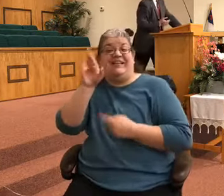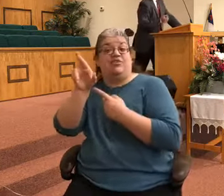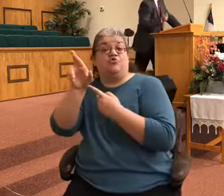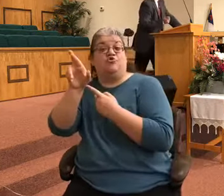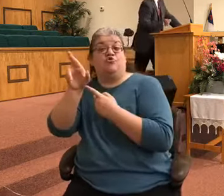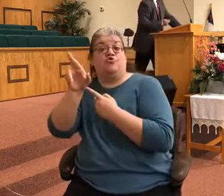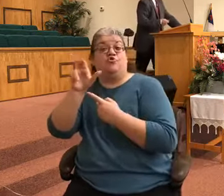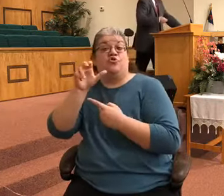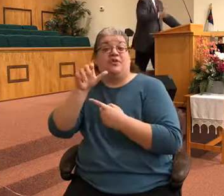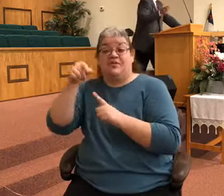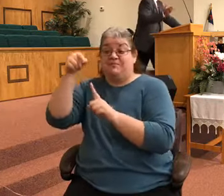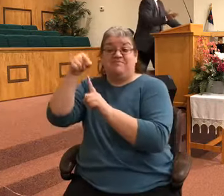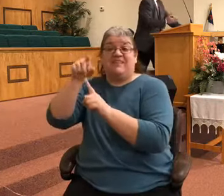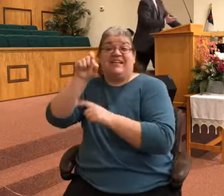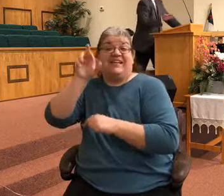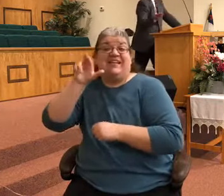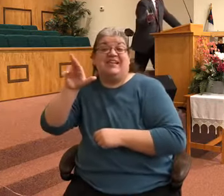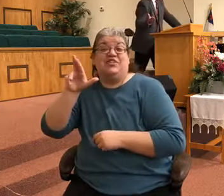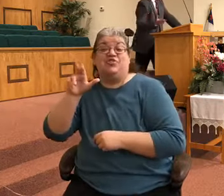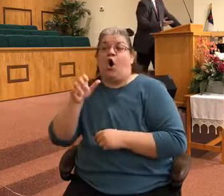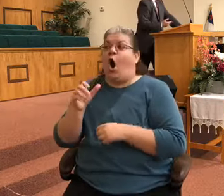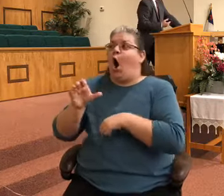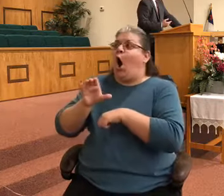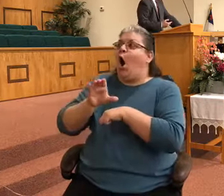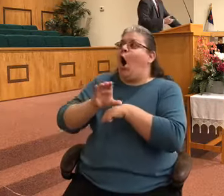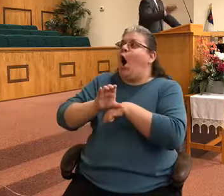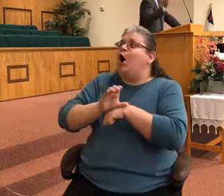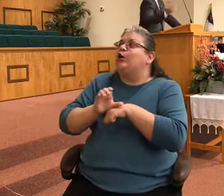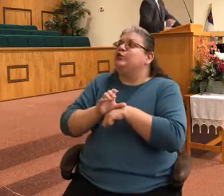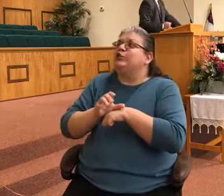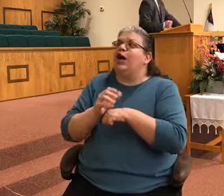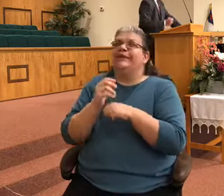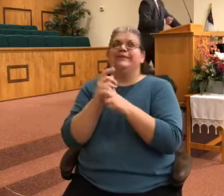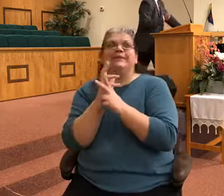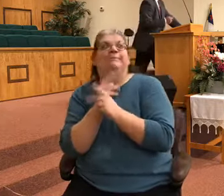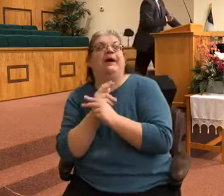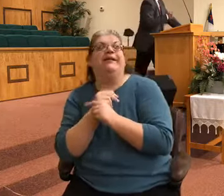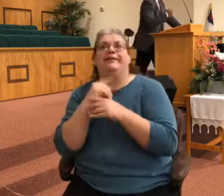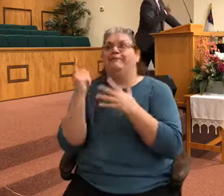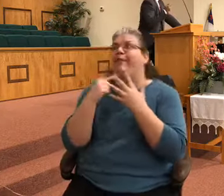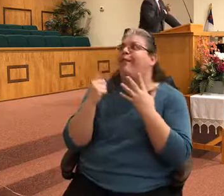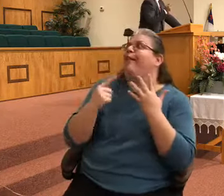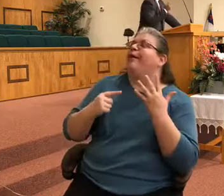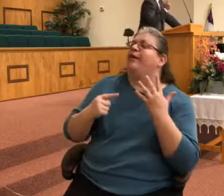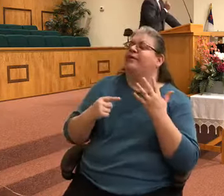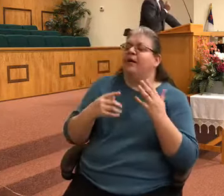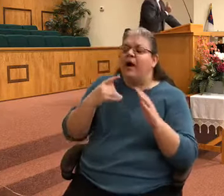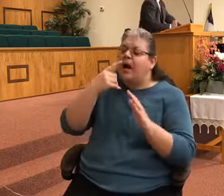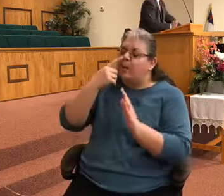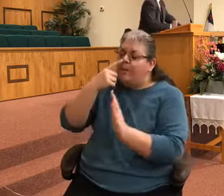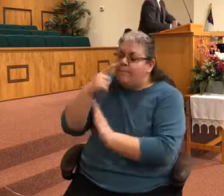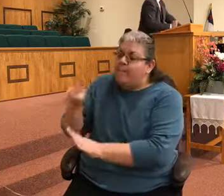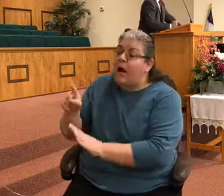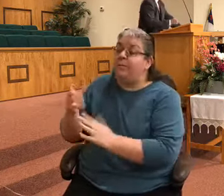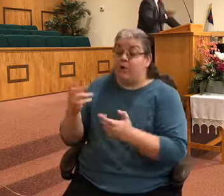chocolate and bunnies and all of that. I don't mind that stuff. But Easter, if we want to celebrate it in a biblical sense, it